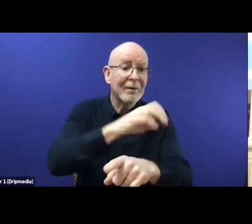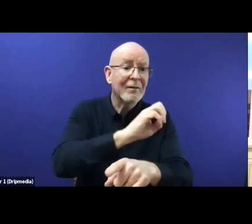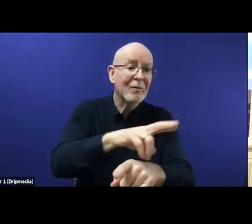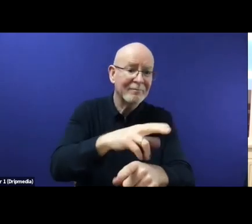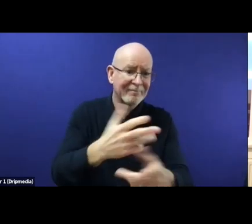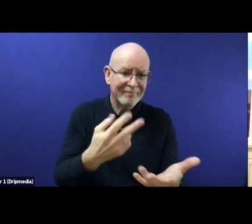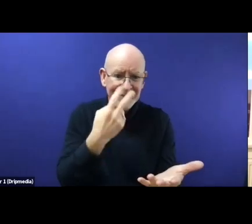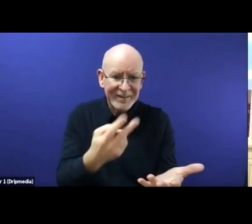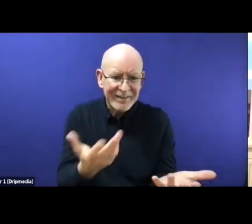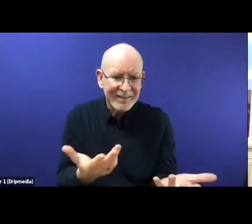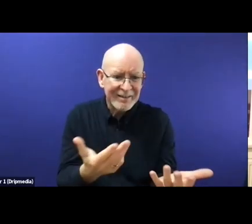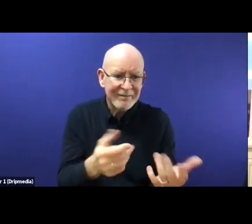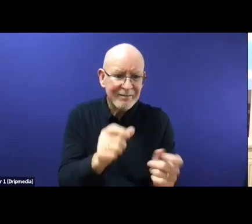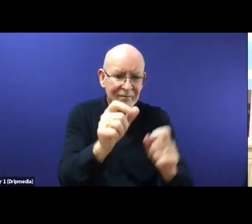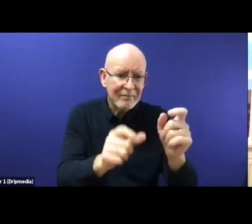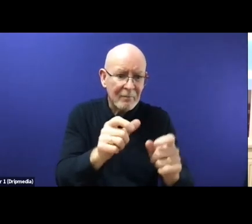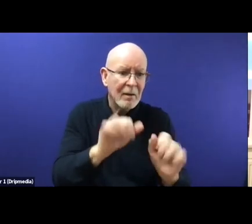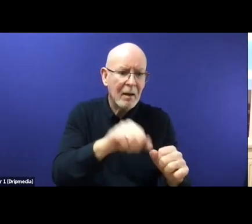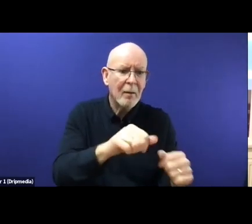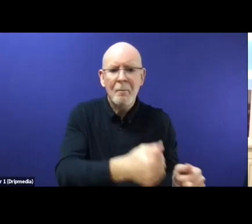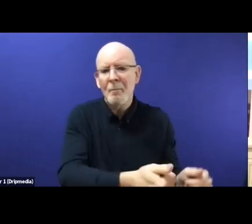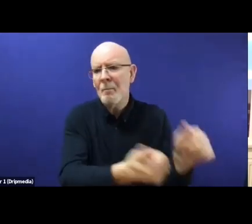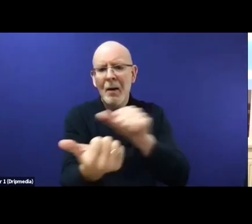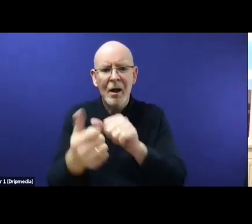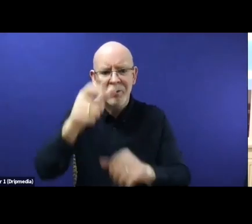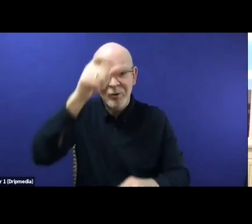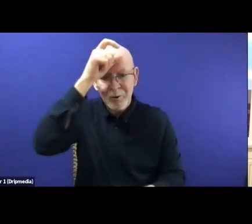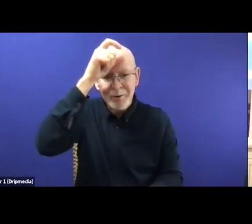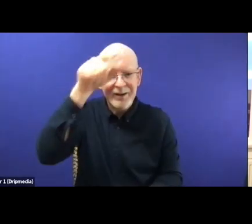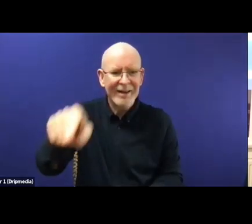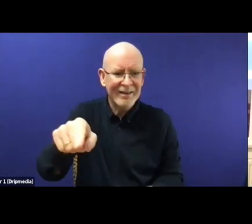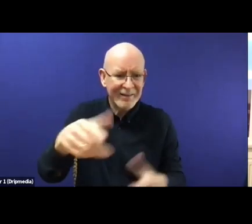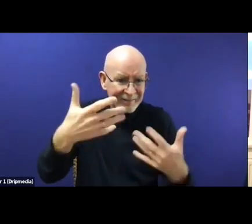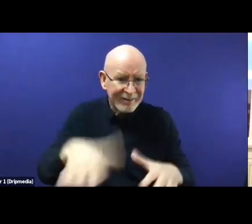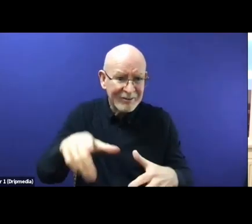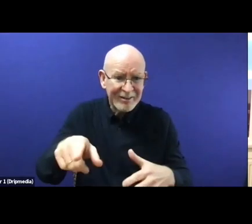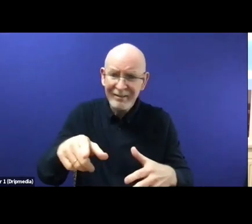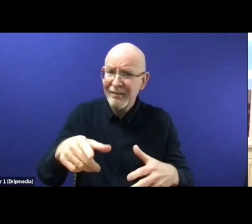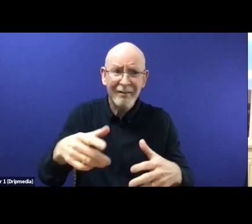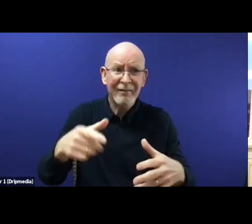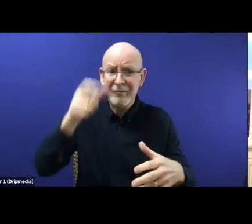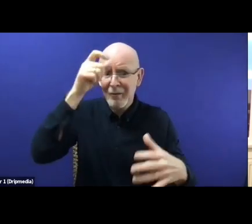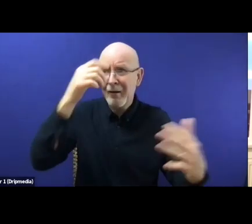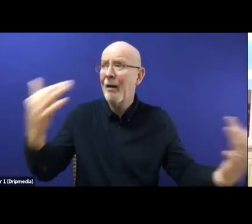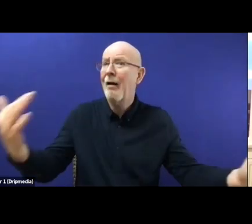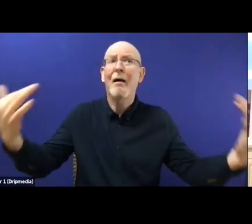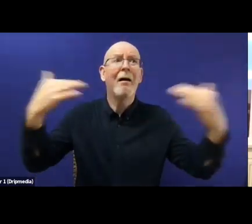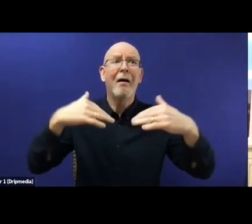persons. So when you compare the GCR and the new pact on migration and